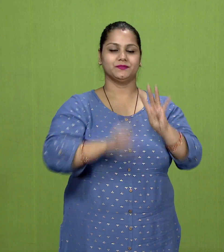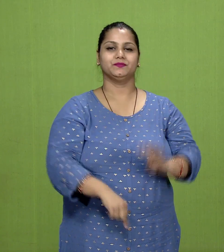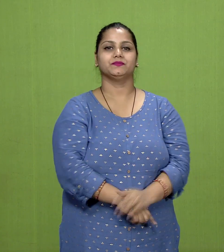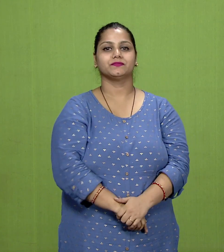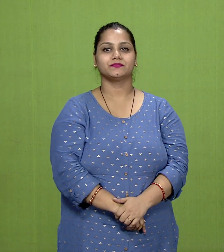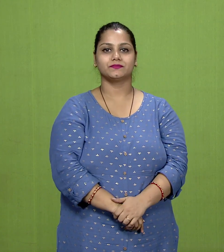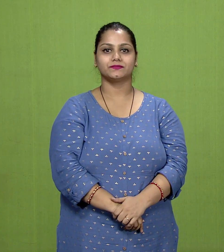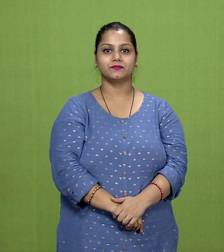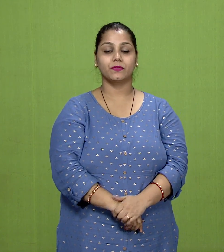brahmanas